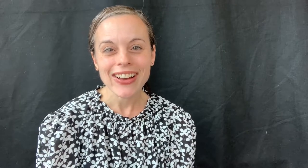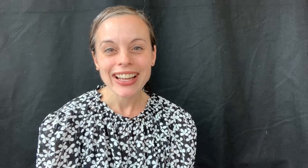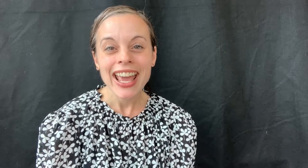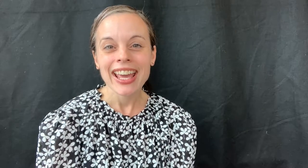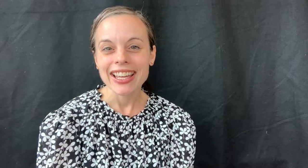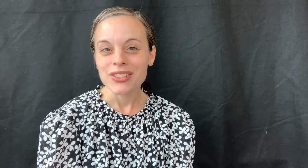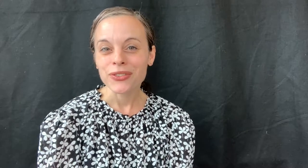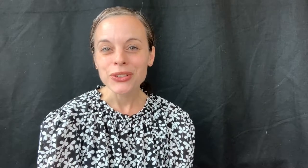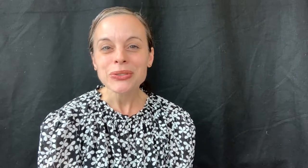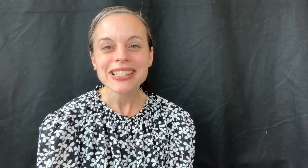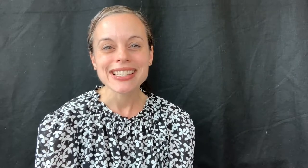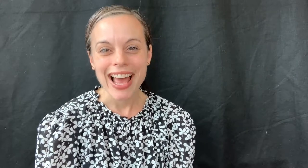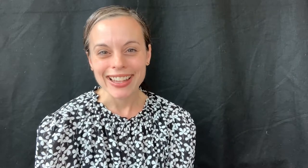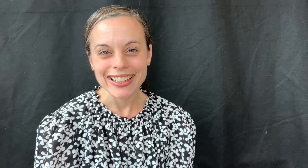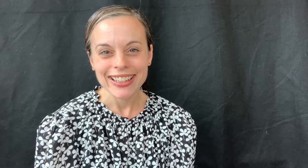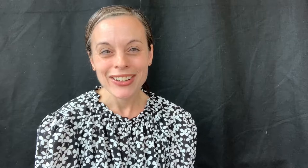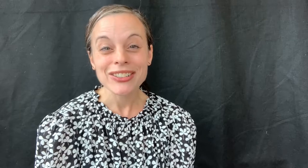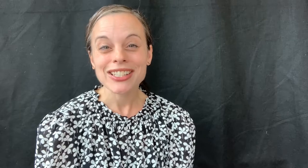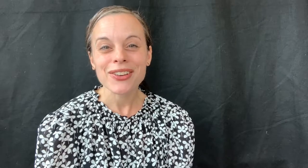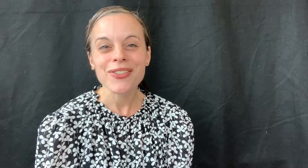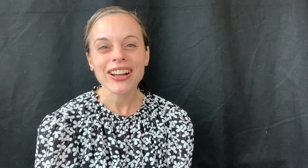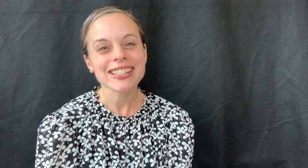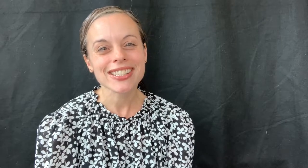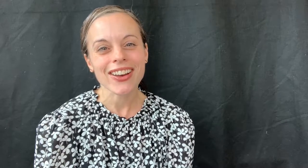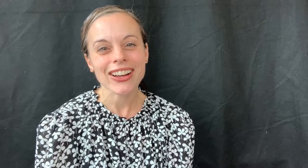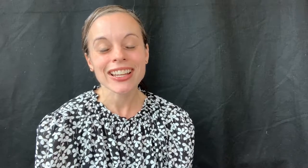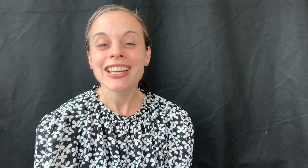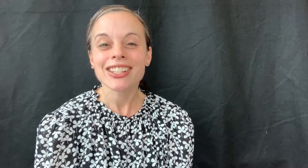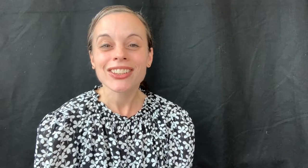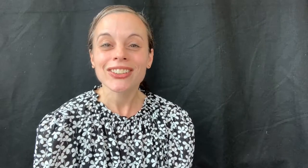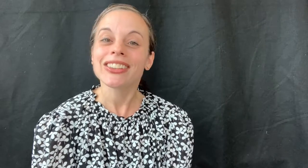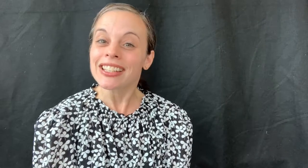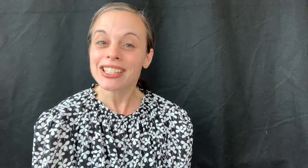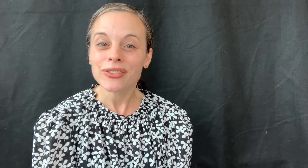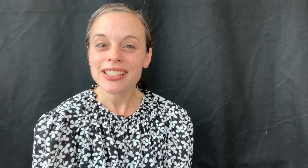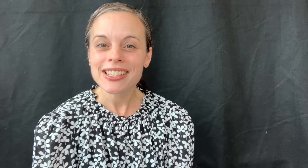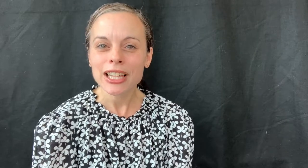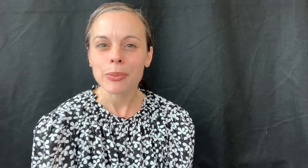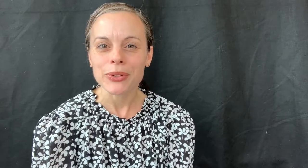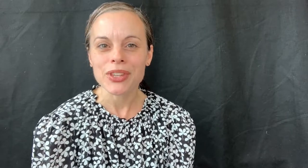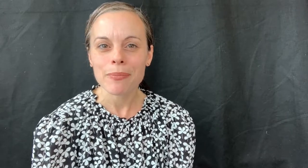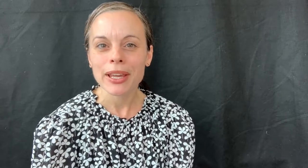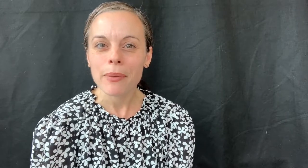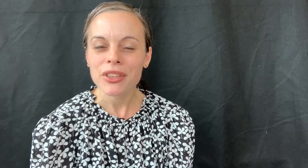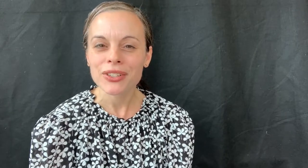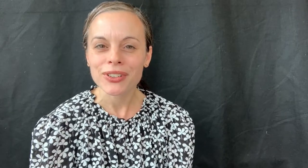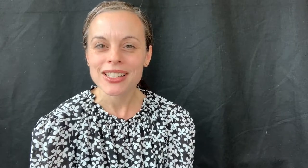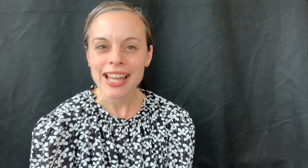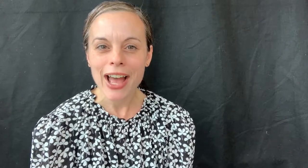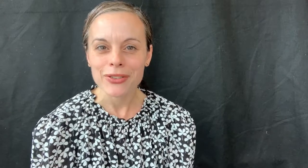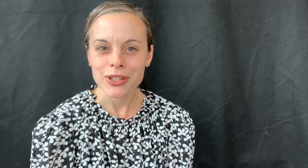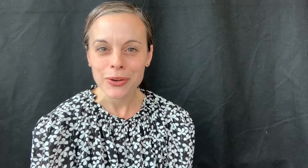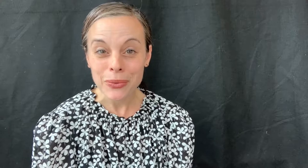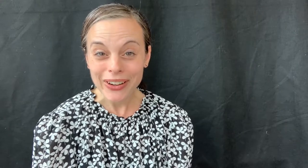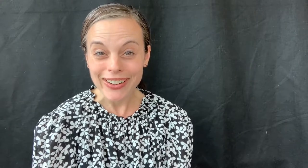is Fruit Salad, which is a fun song to learn different syllables that make up the different sounds of a word.